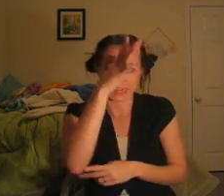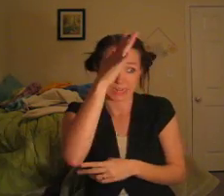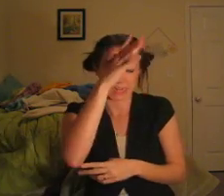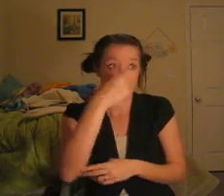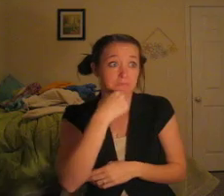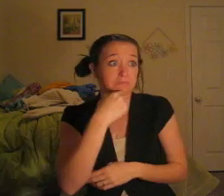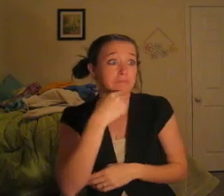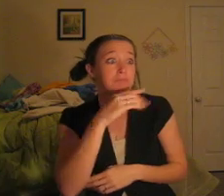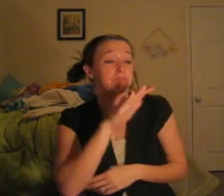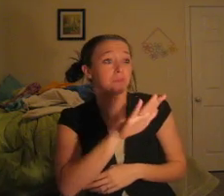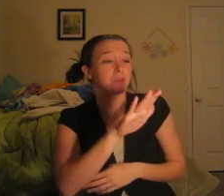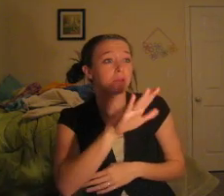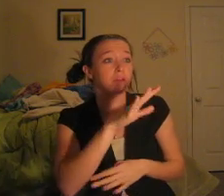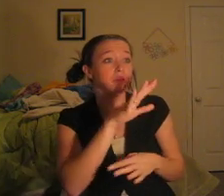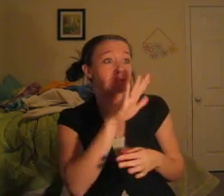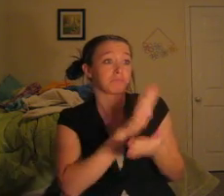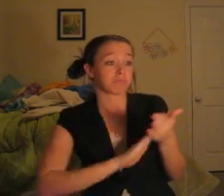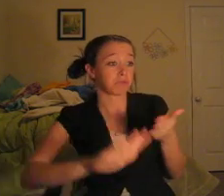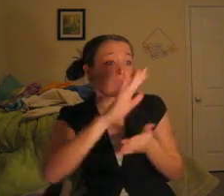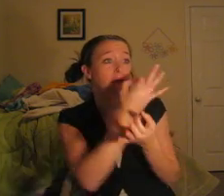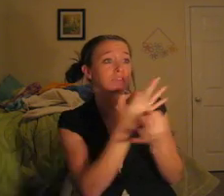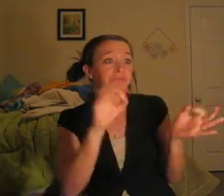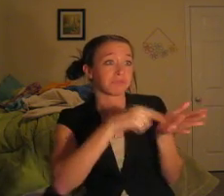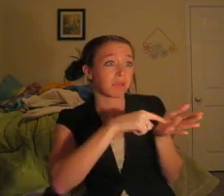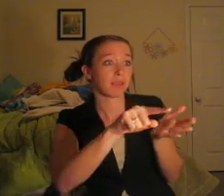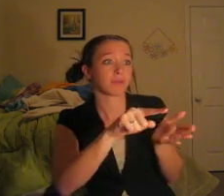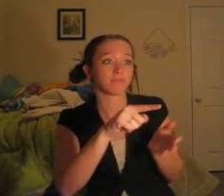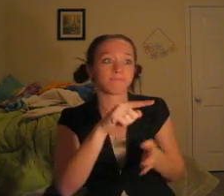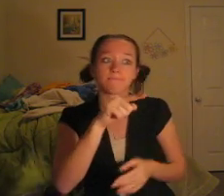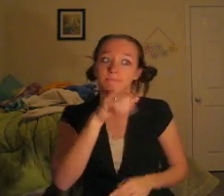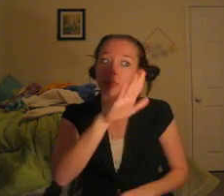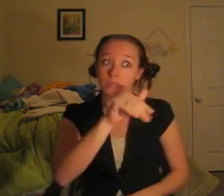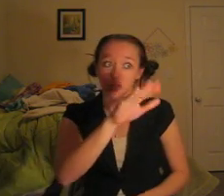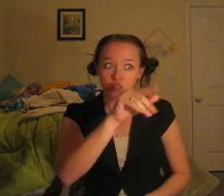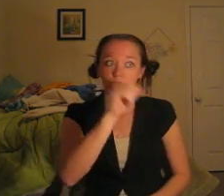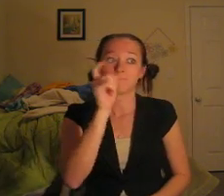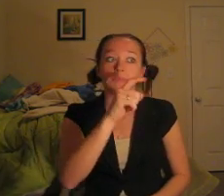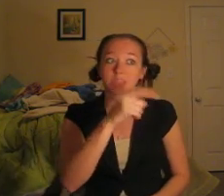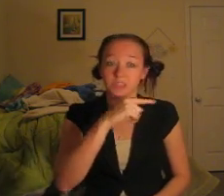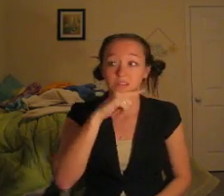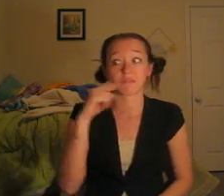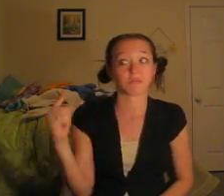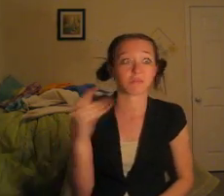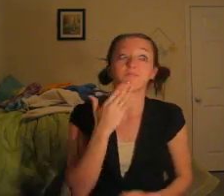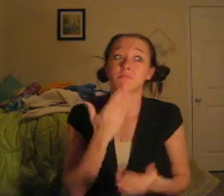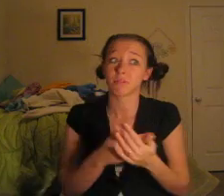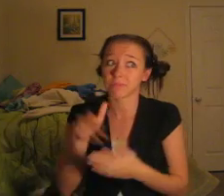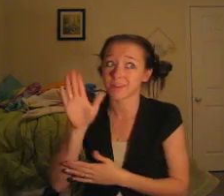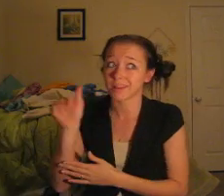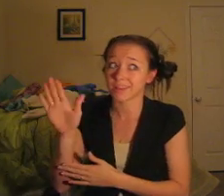Daddy said you'll lose your free ride to college Boy, you better tell her goodbye